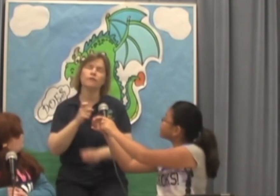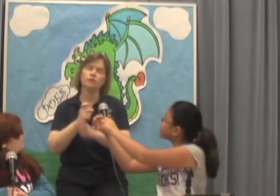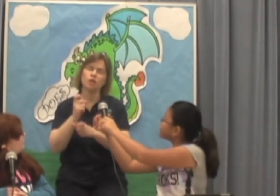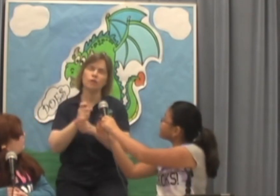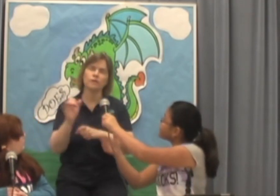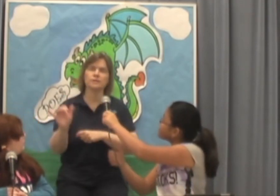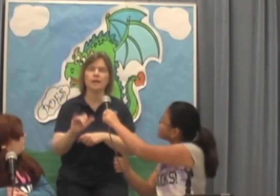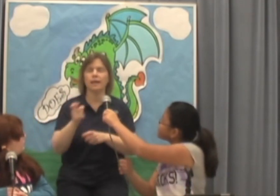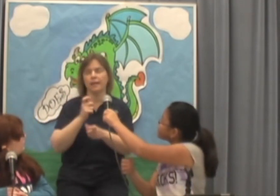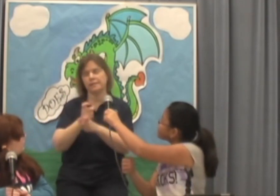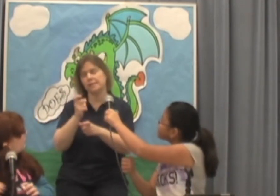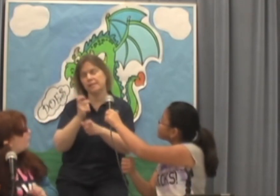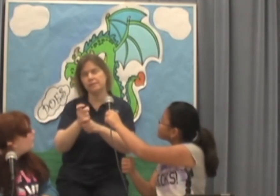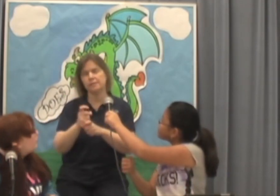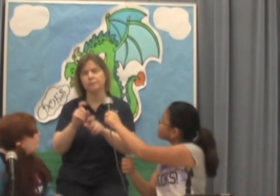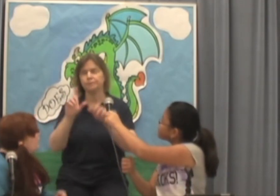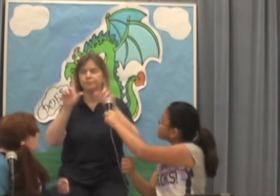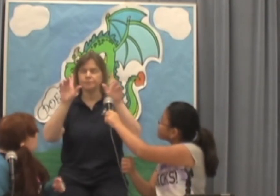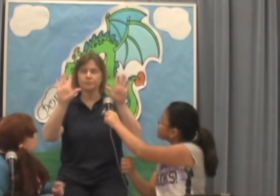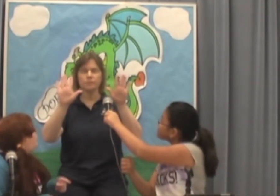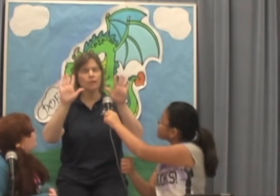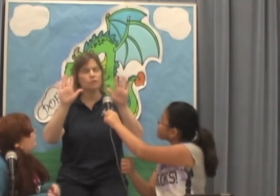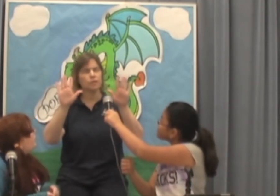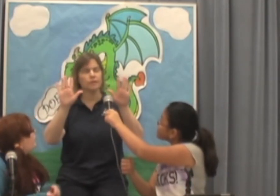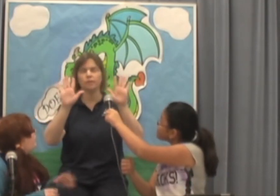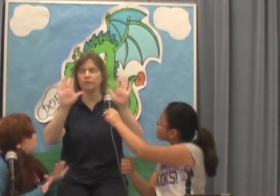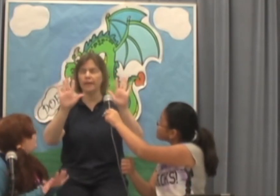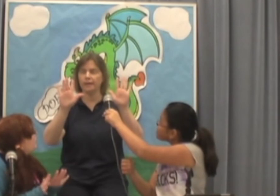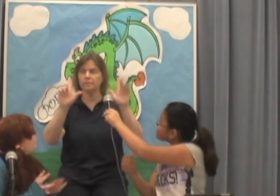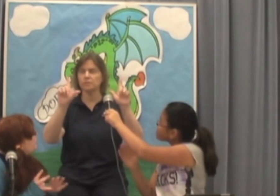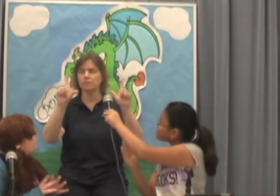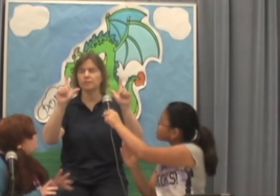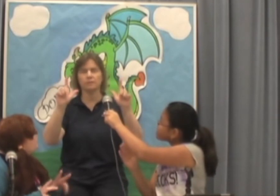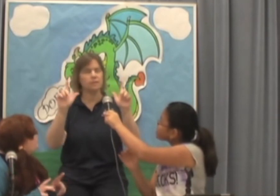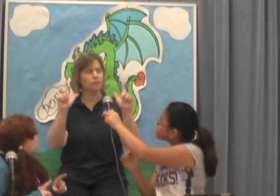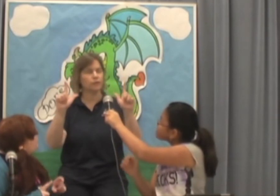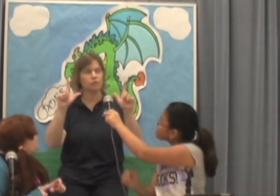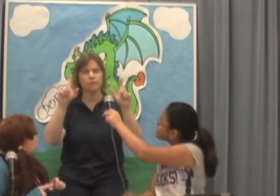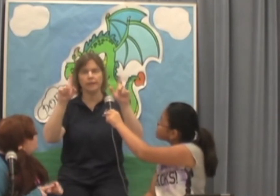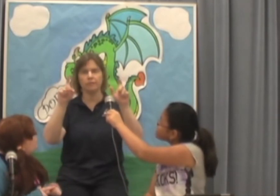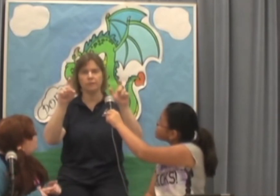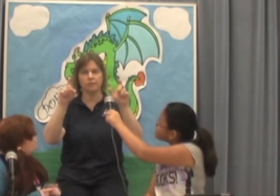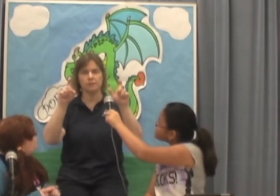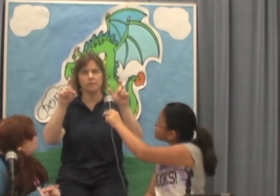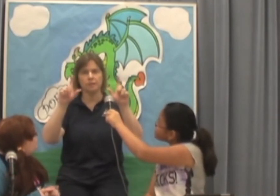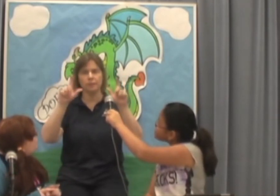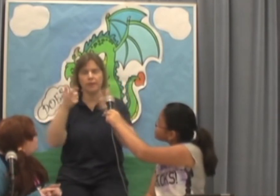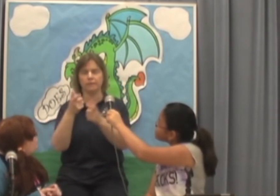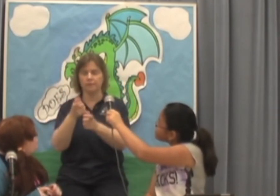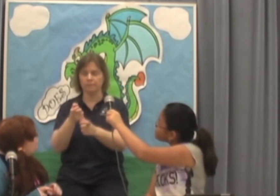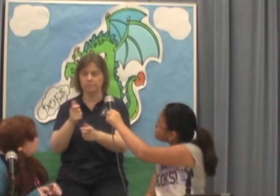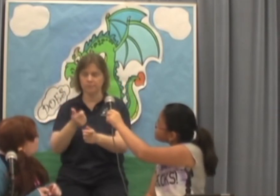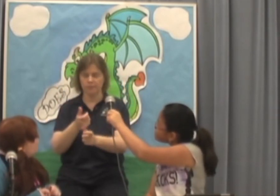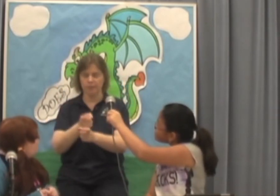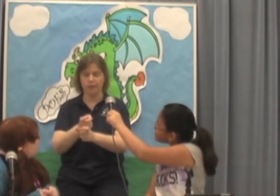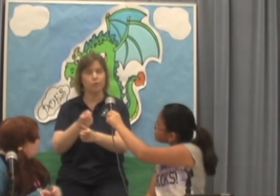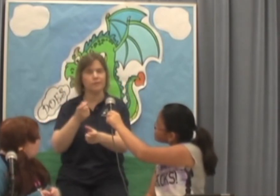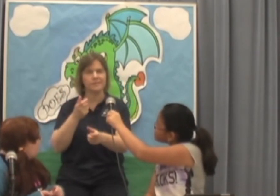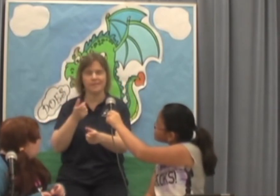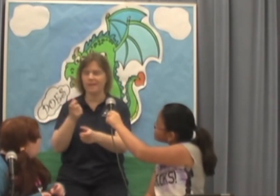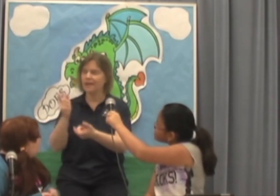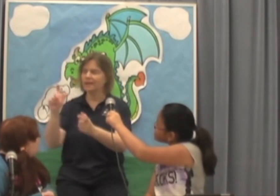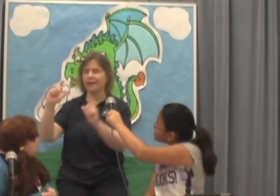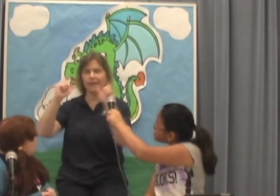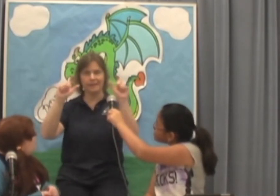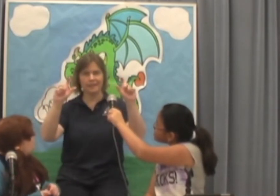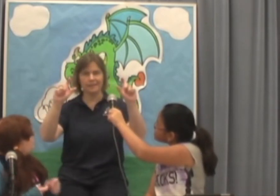Okay. For joke, it's kind of like tease. Take your hands. These fingers go down. This is going to bend. I'm to do